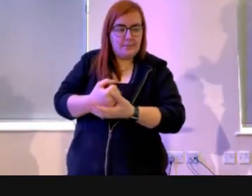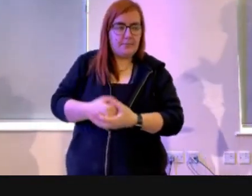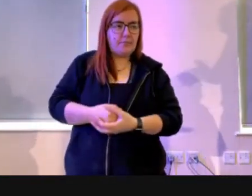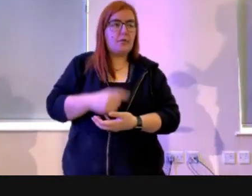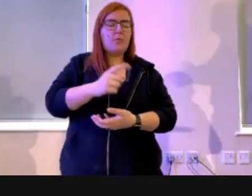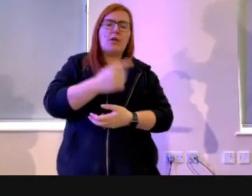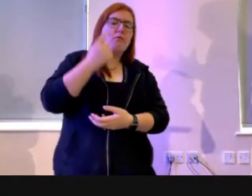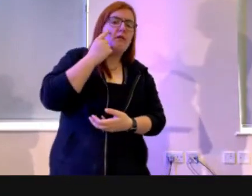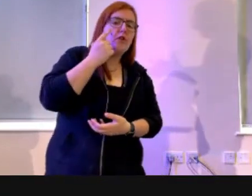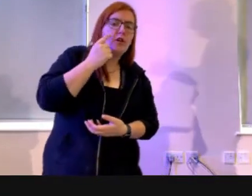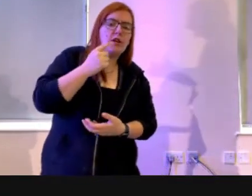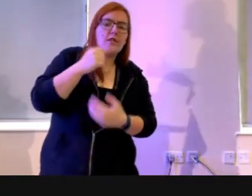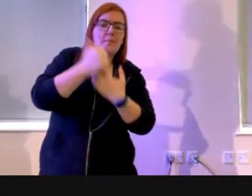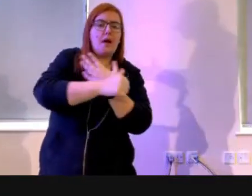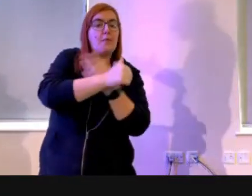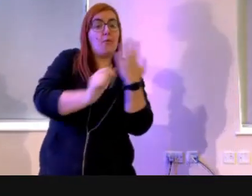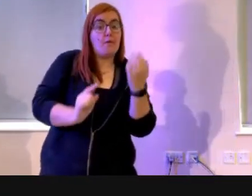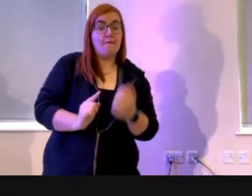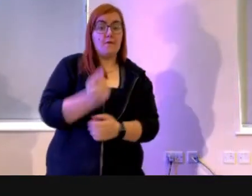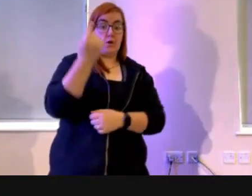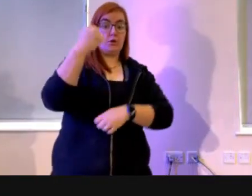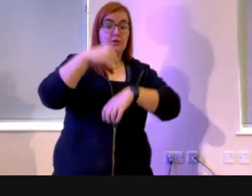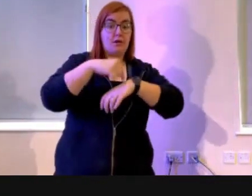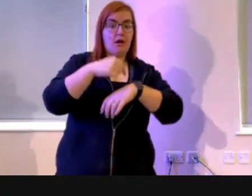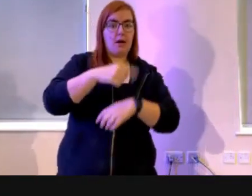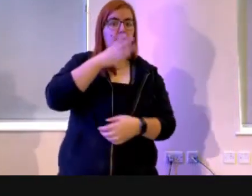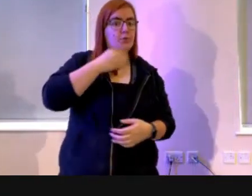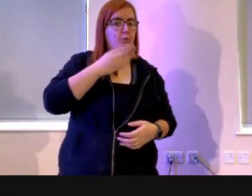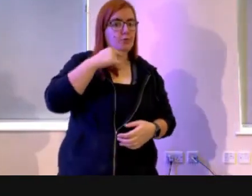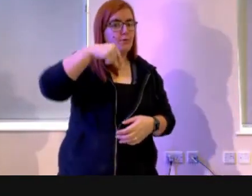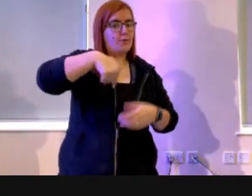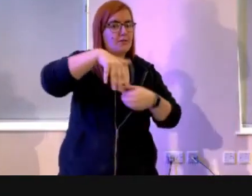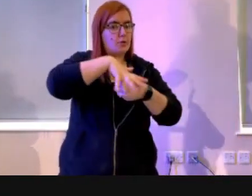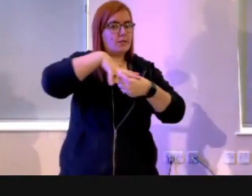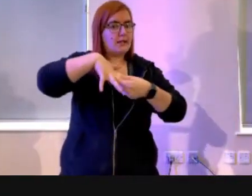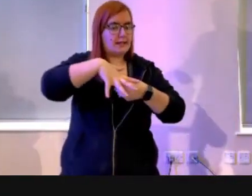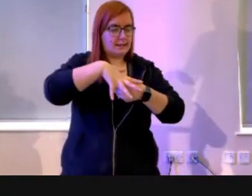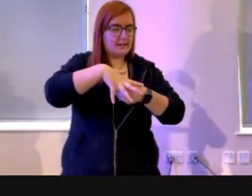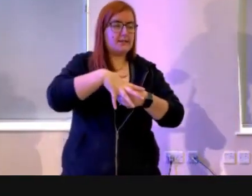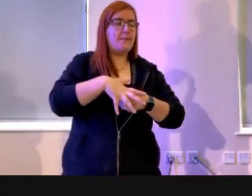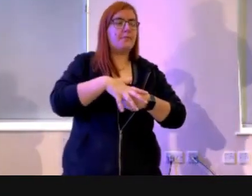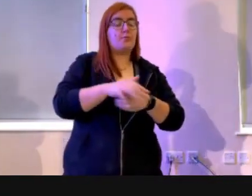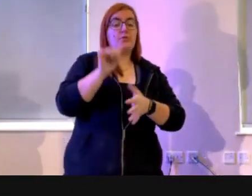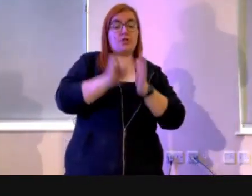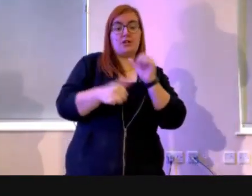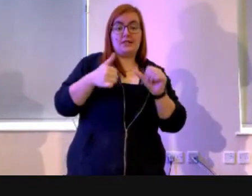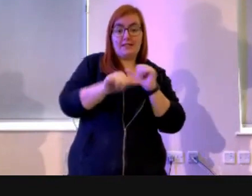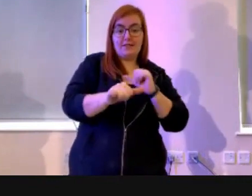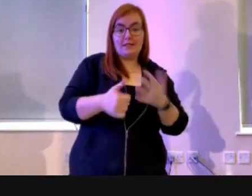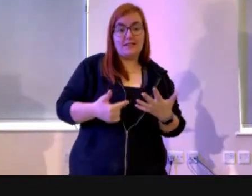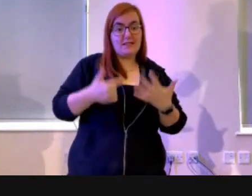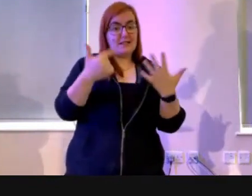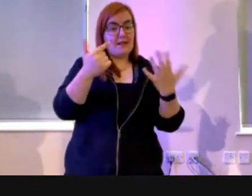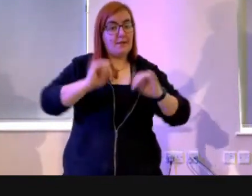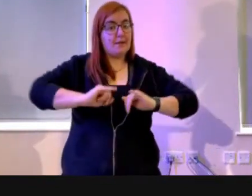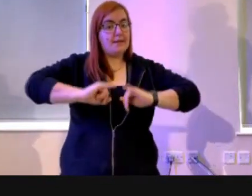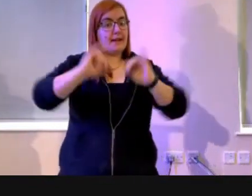sin. And we're going to unpack a little bit about what it means for us today as we start this series of seven deadly sins.